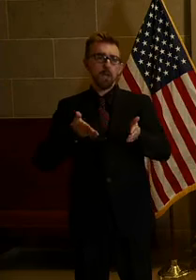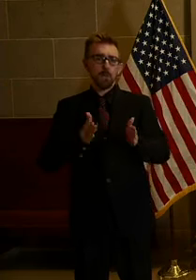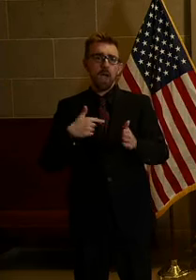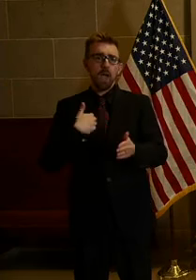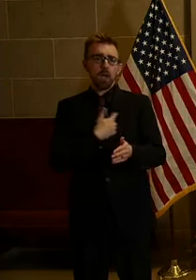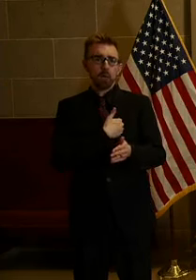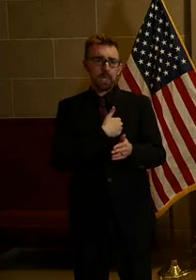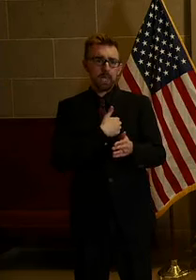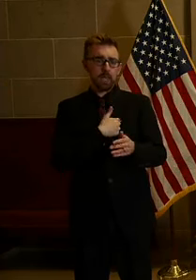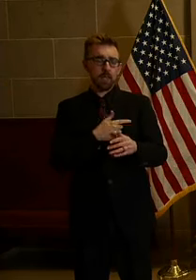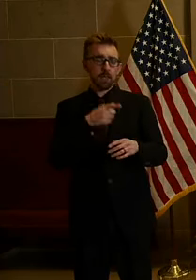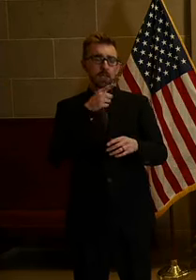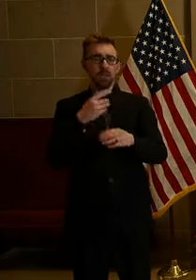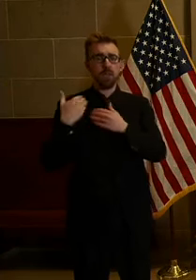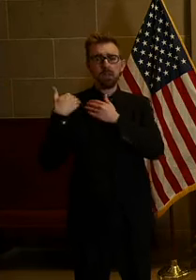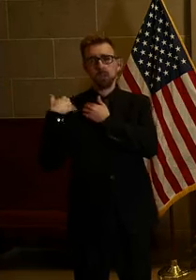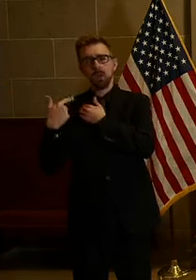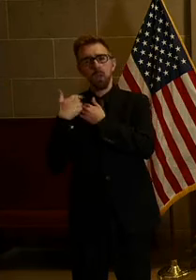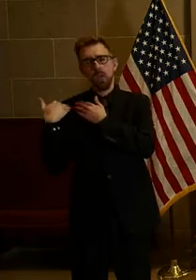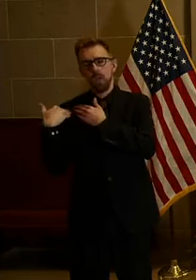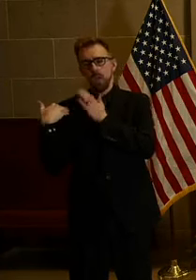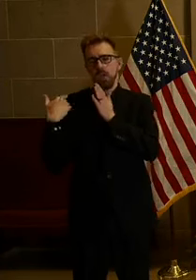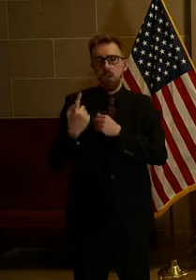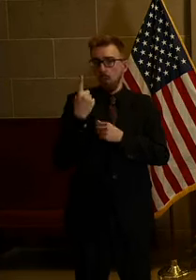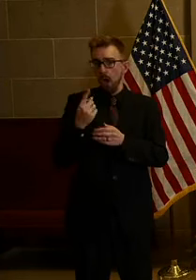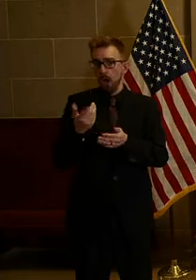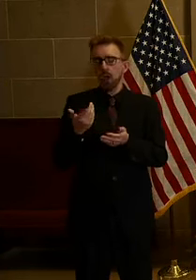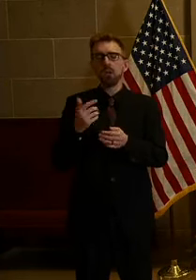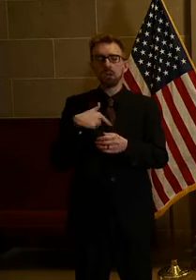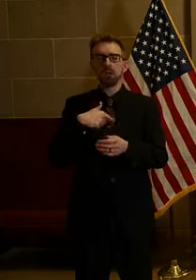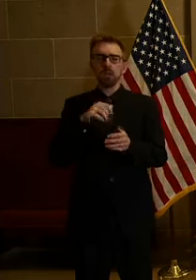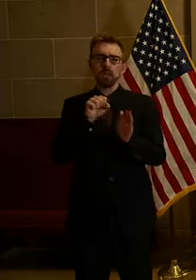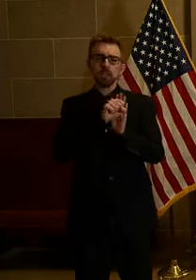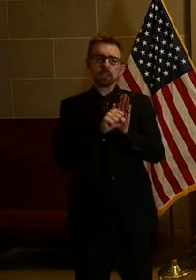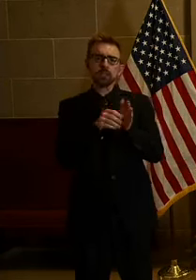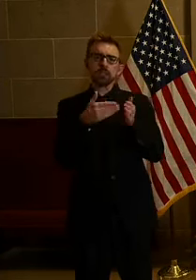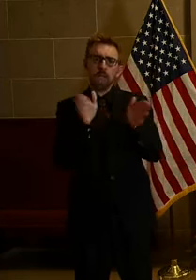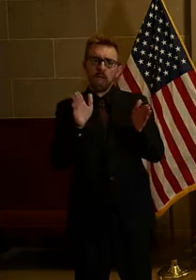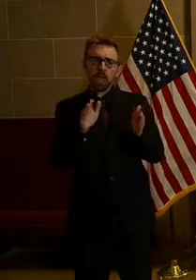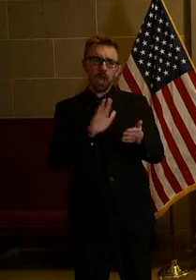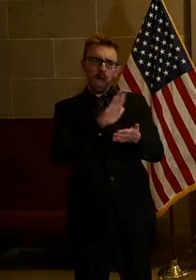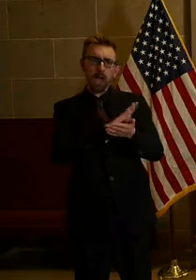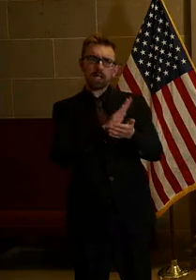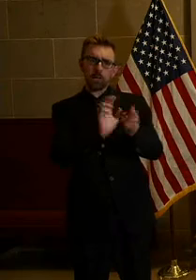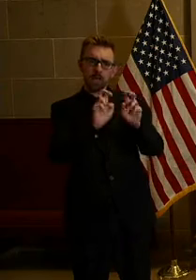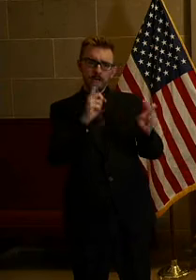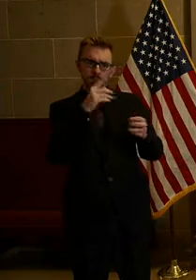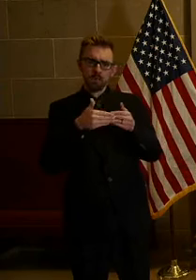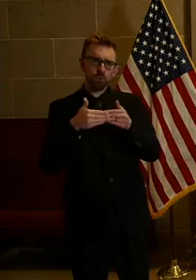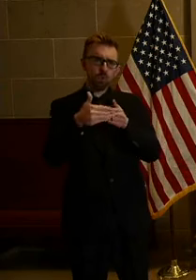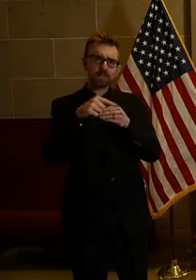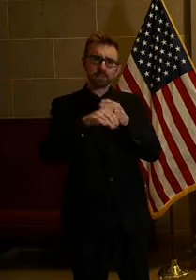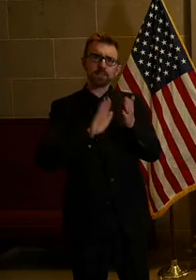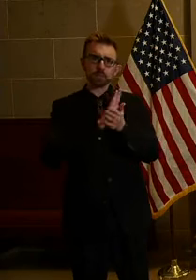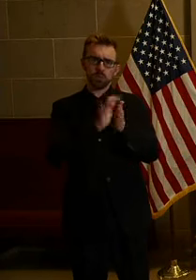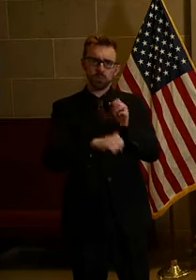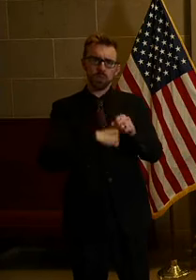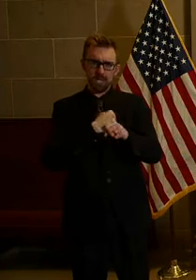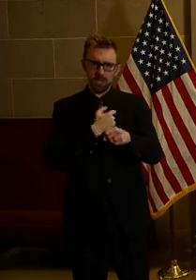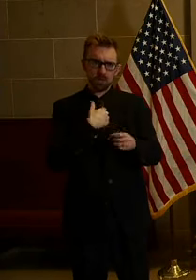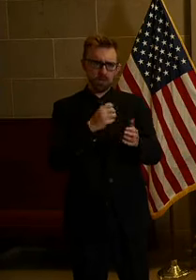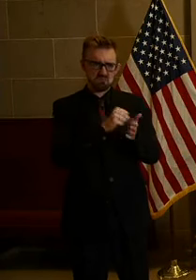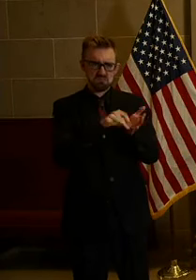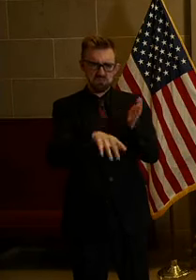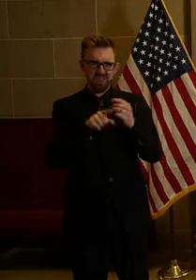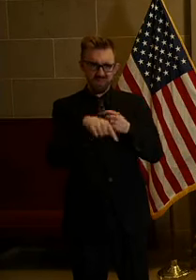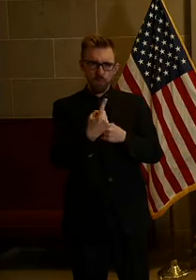things off of their plates is by canceling statewide required academic assessments for the remainder of the school year, and we